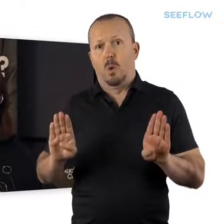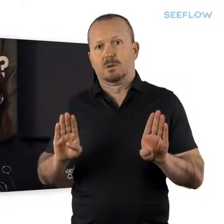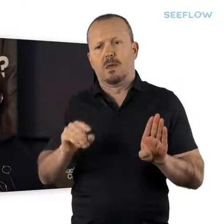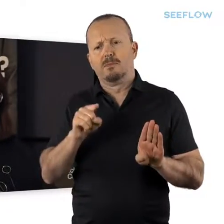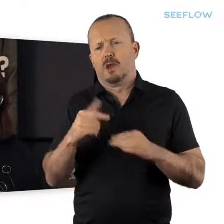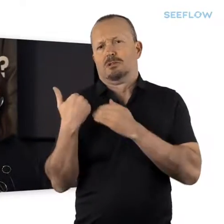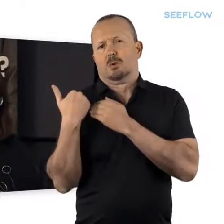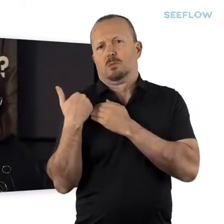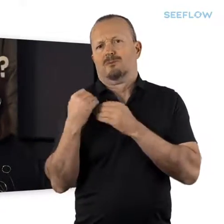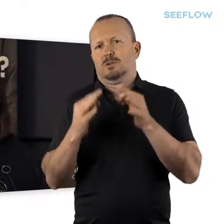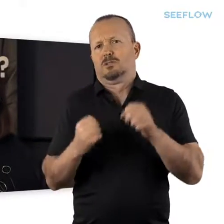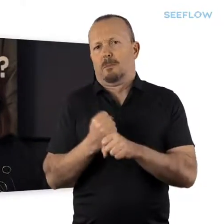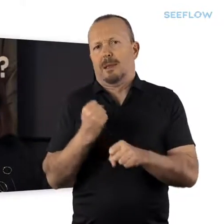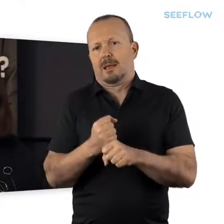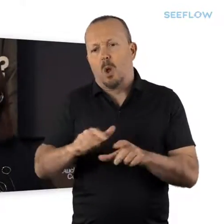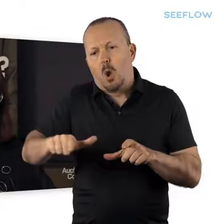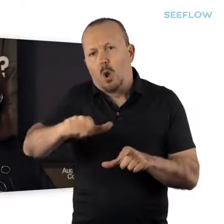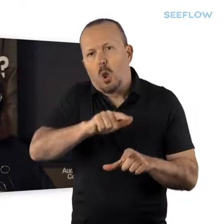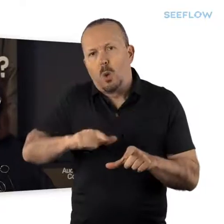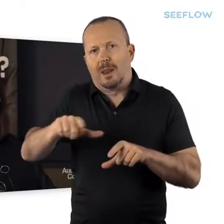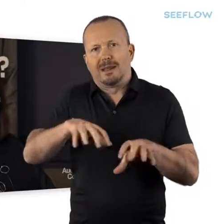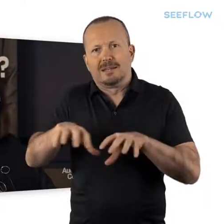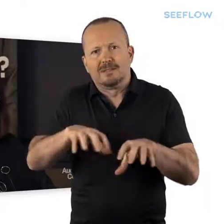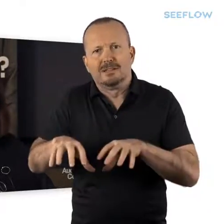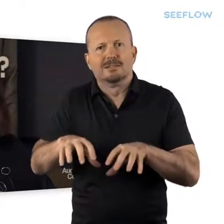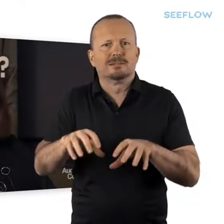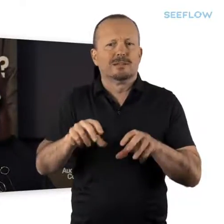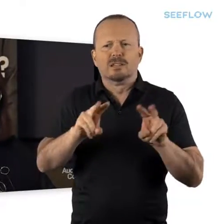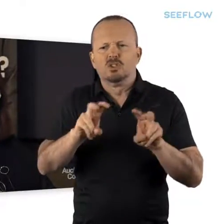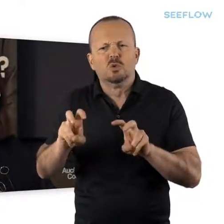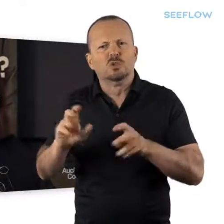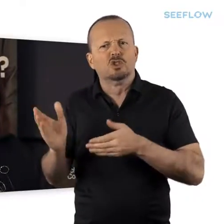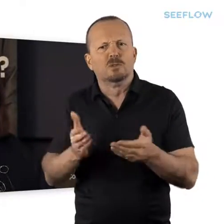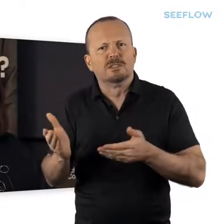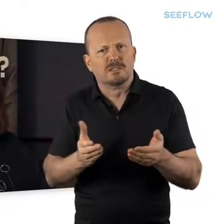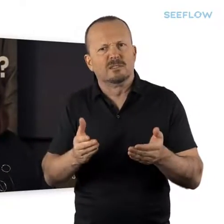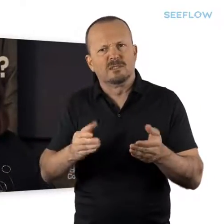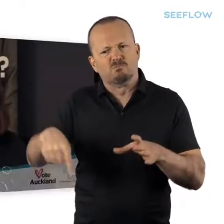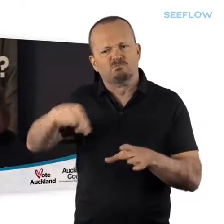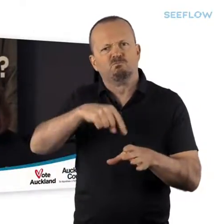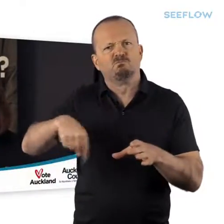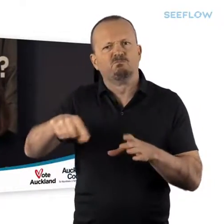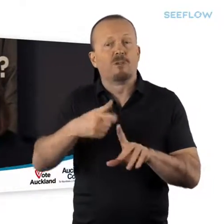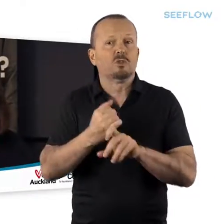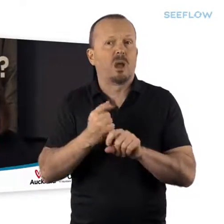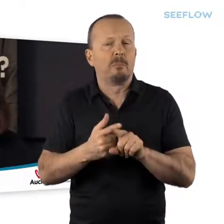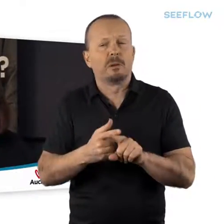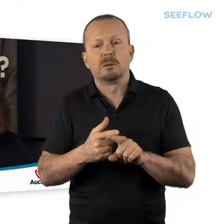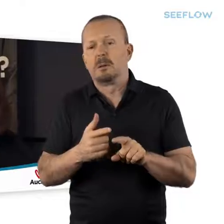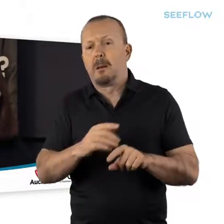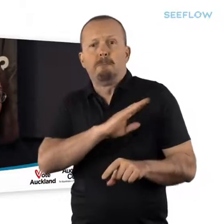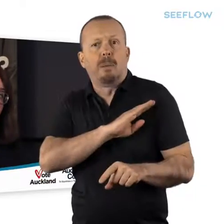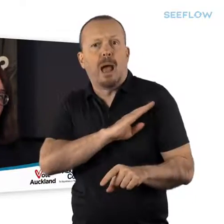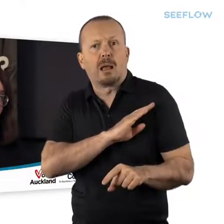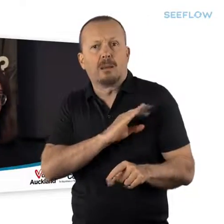responsible for decision-making on local activities, issues, and services. So, this might be things